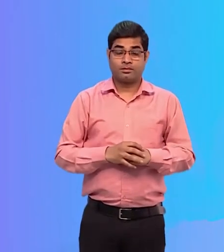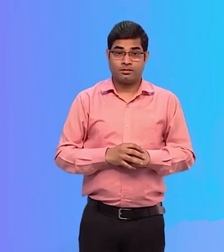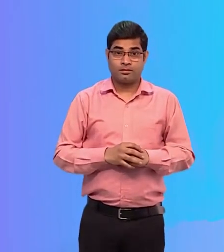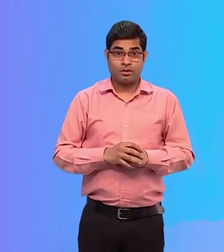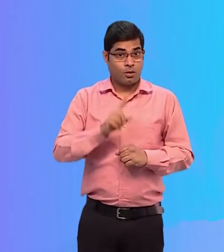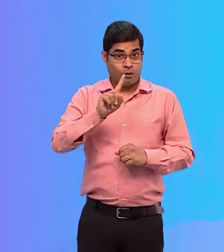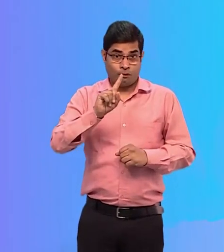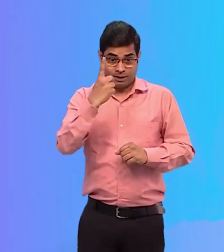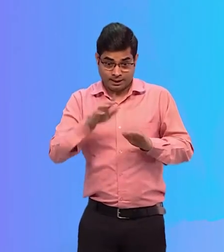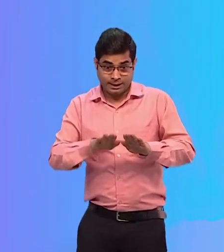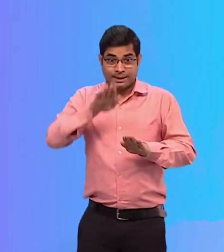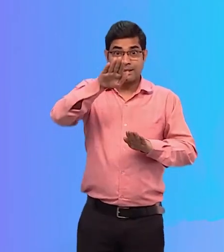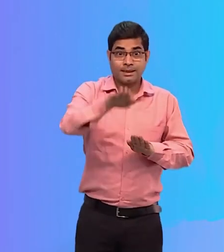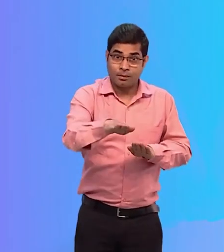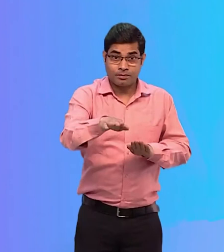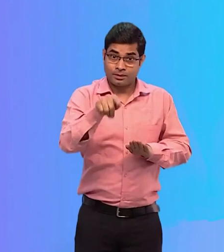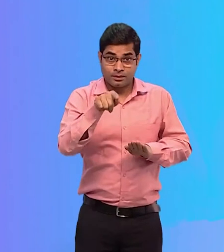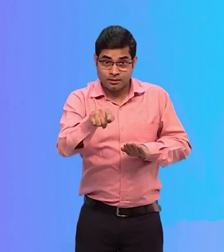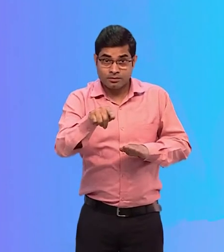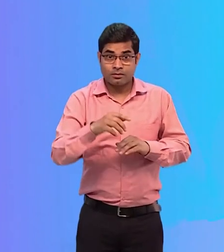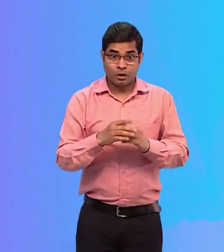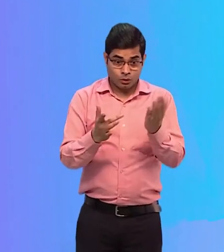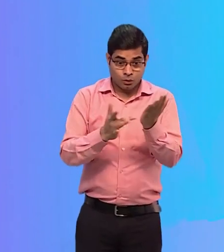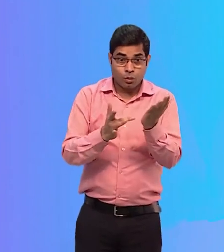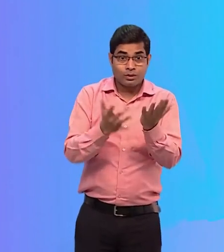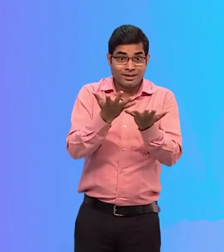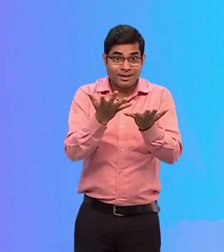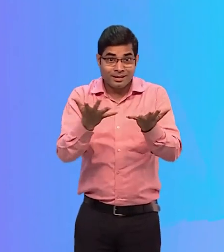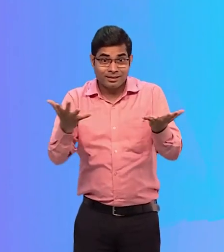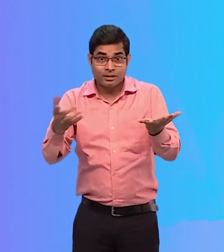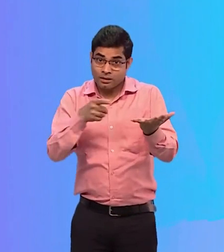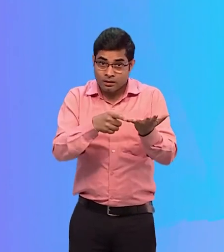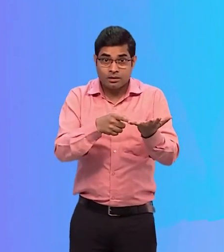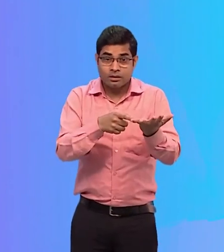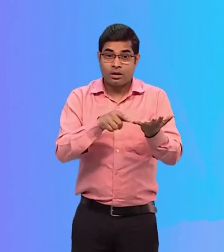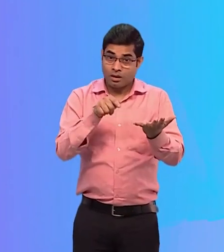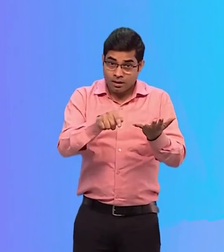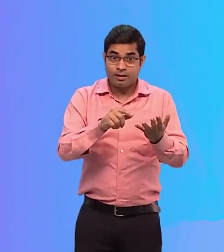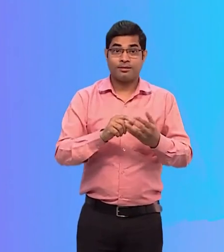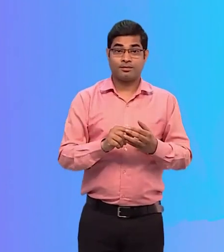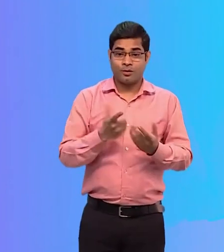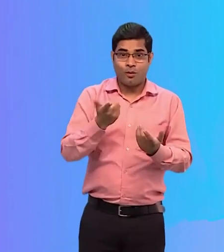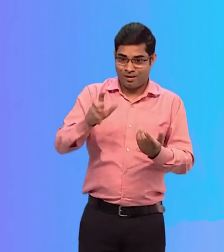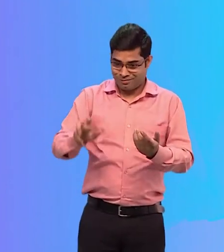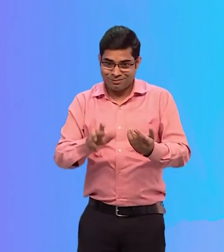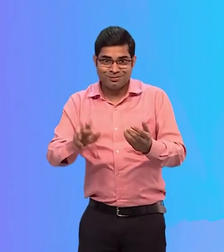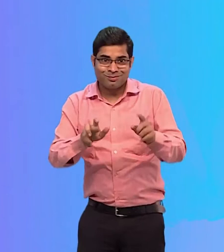Well, for this, the first step is to have devices which help persons with